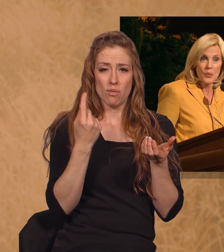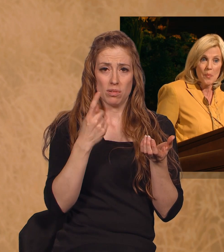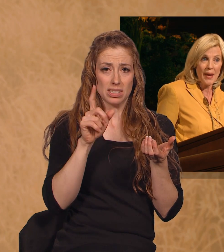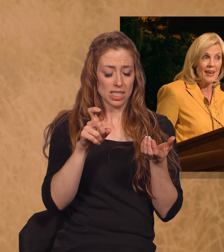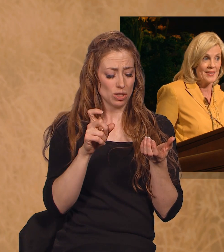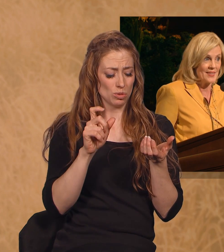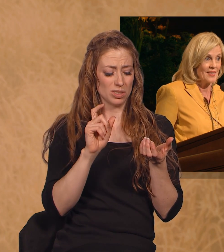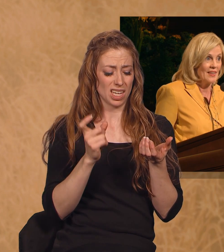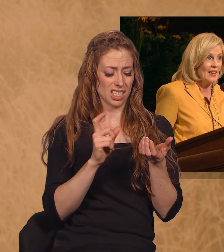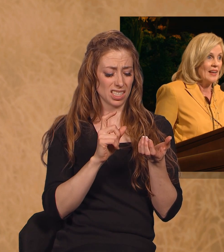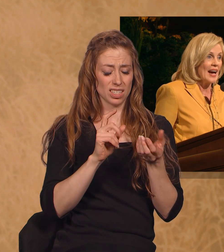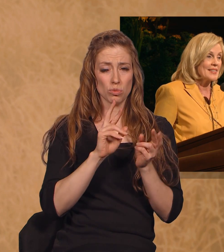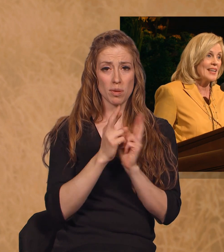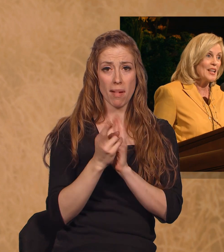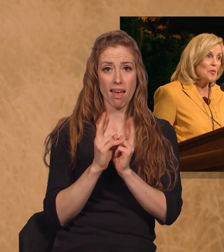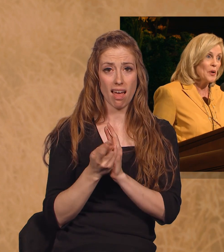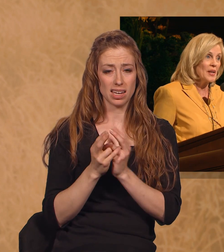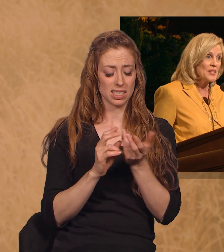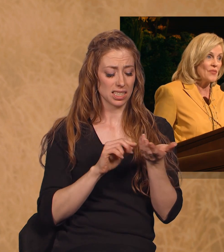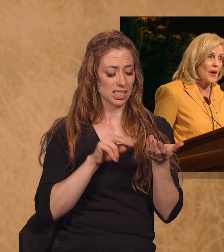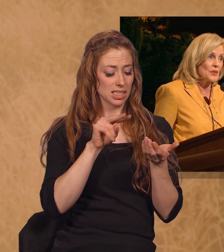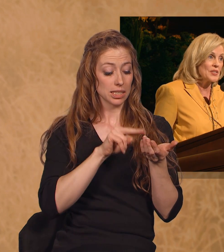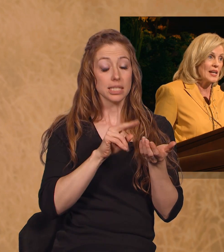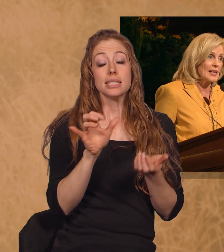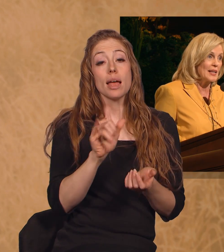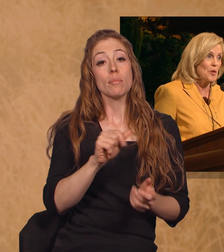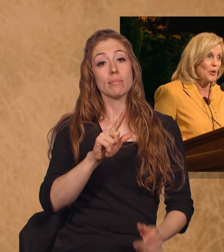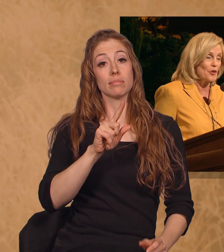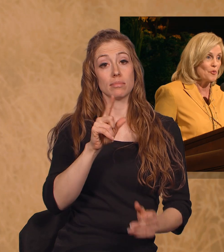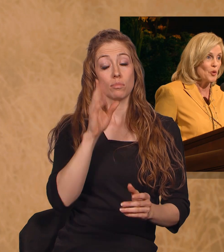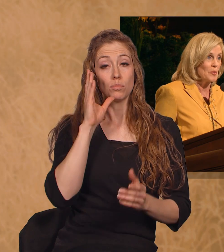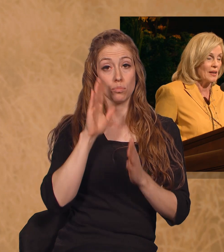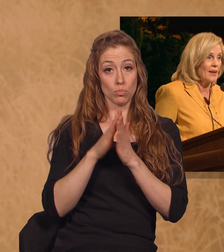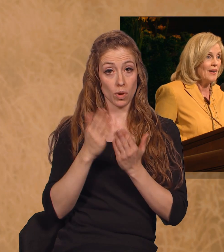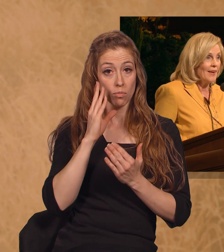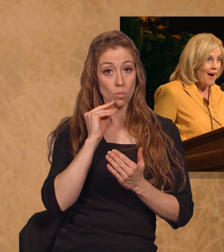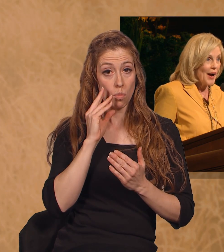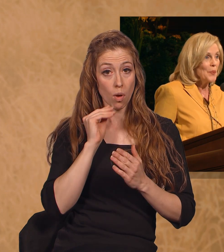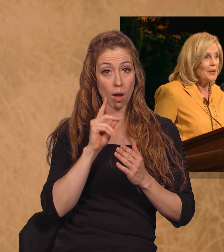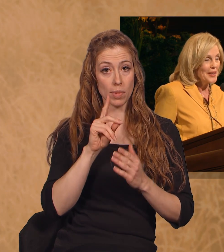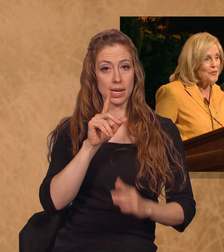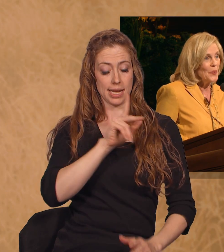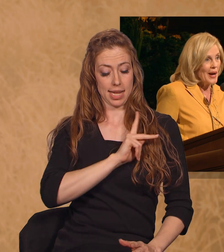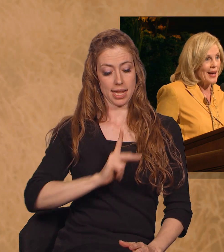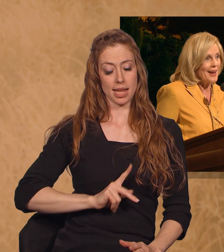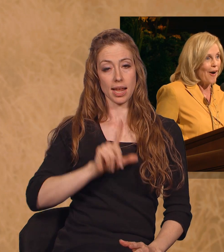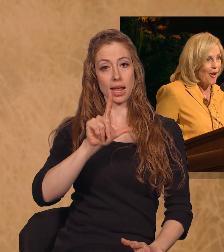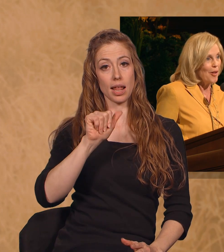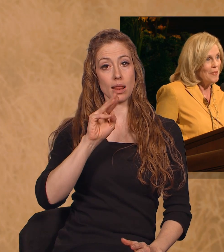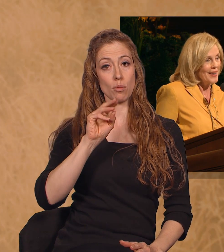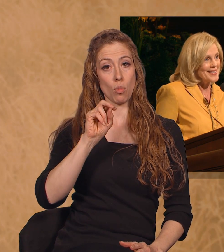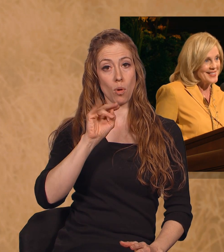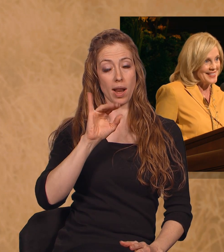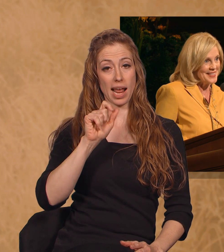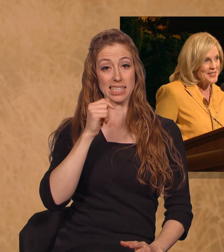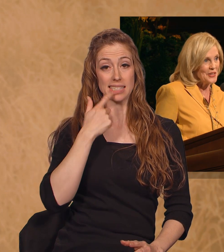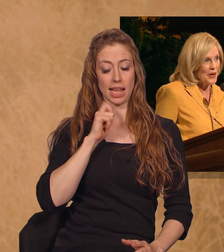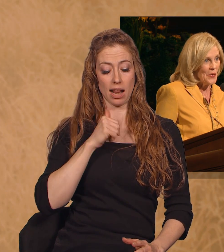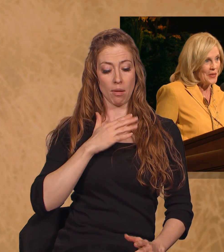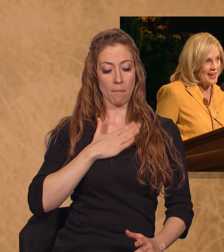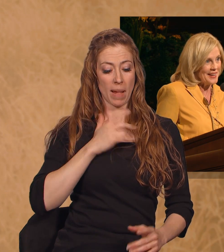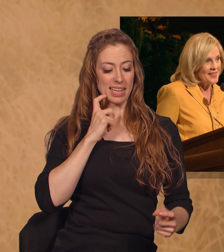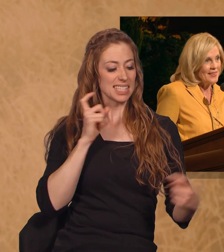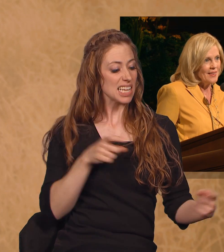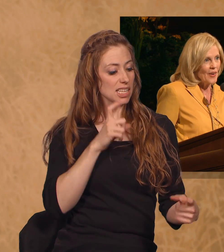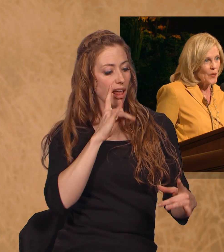to repent. As King Lamoni's father stated in the Book of Mormon, I will give away all my sins to